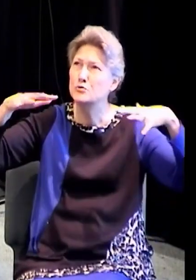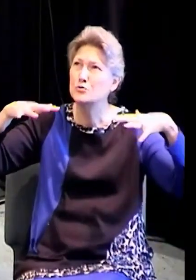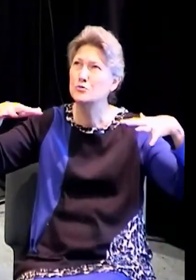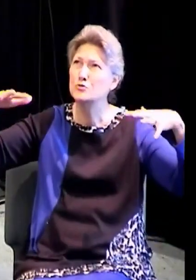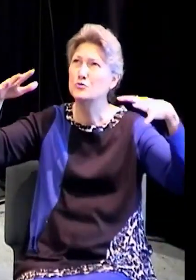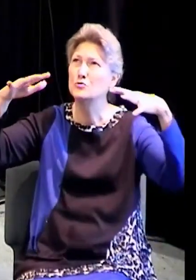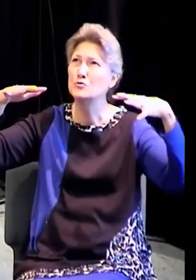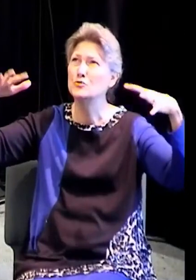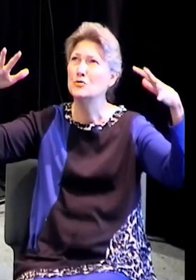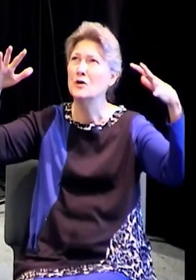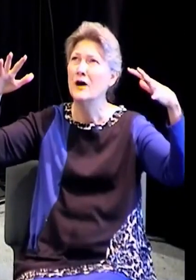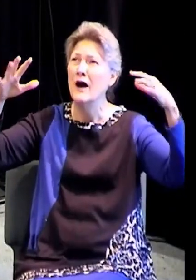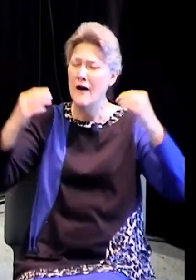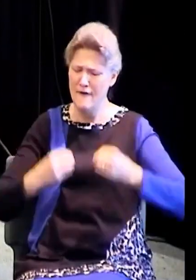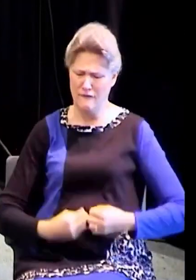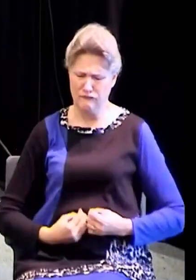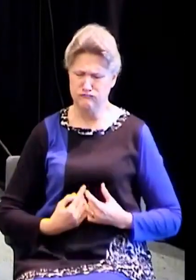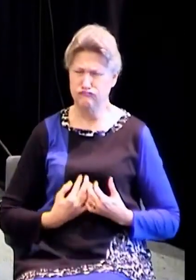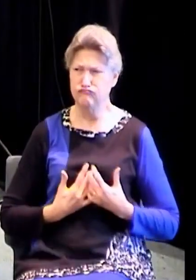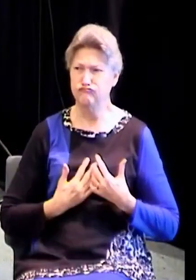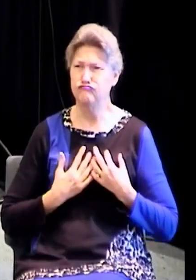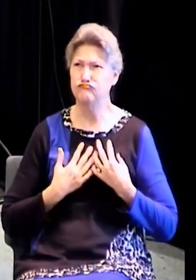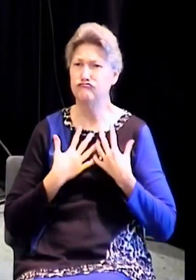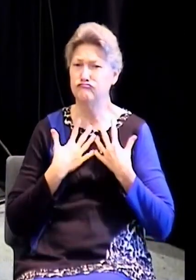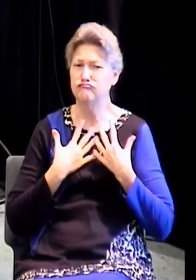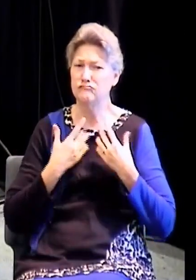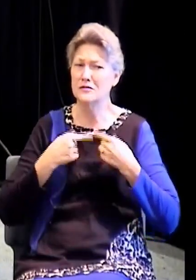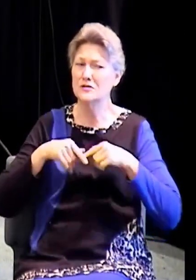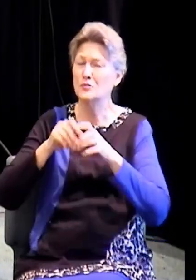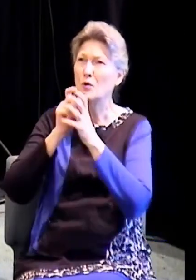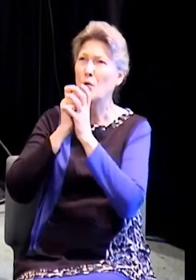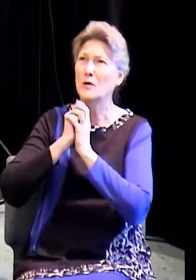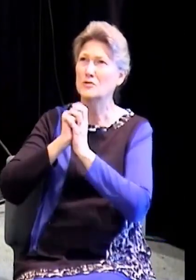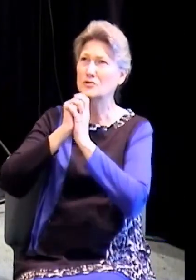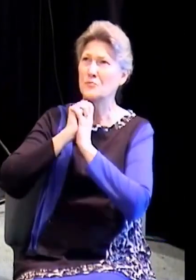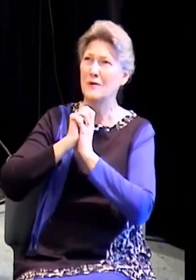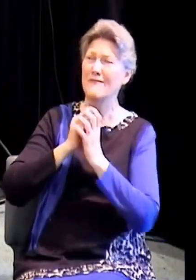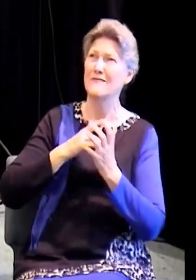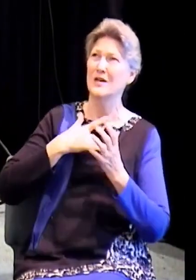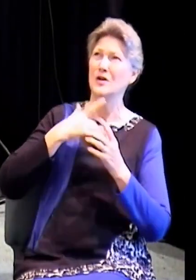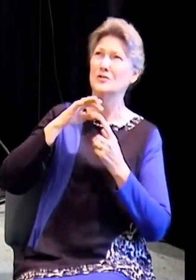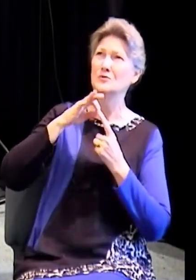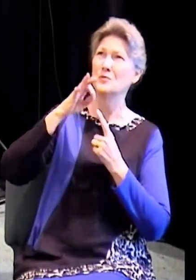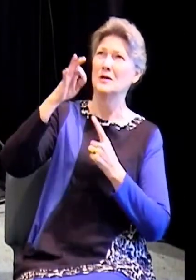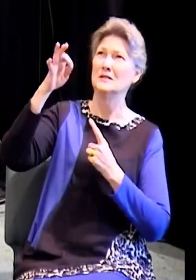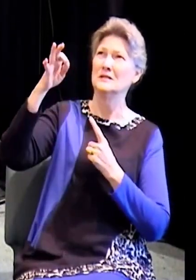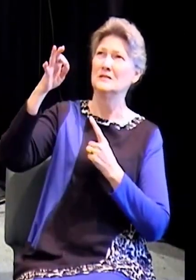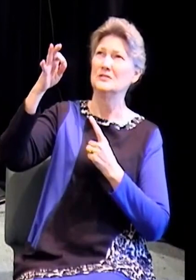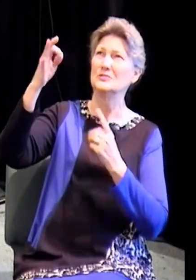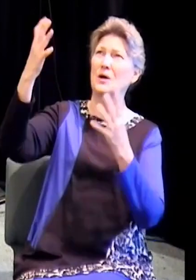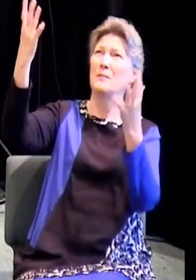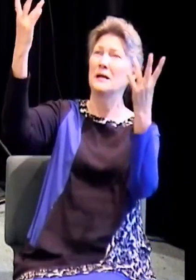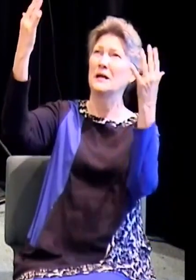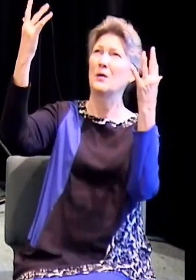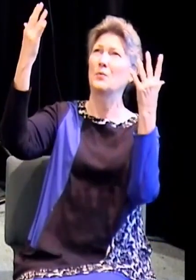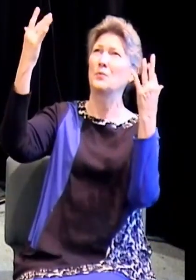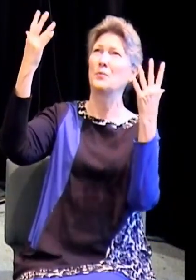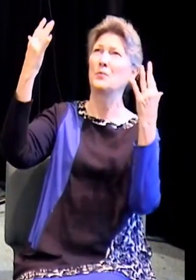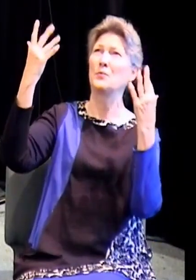better yet, filling us. As we worshiped you, we could sense your presence getting closer and closer, filling us with